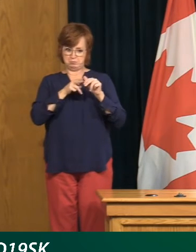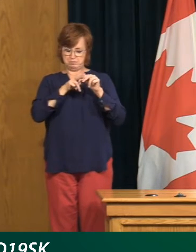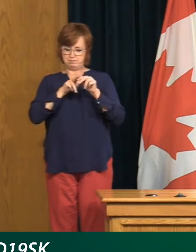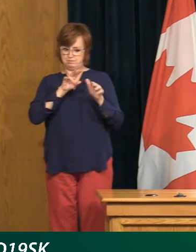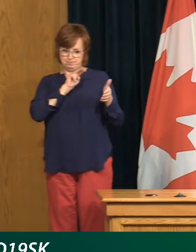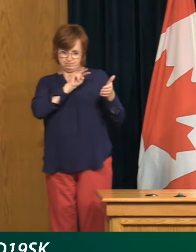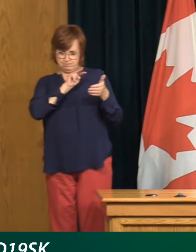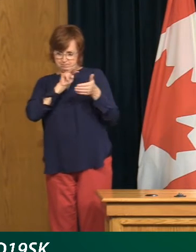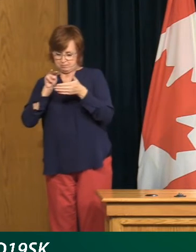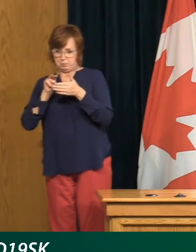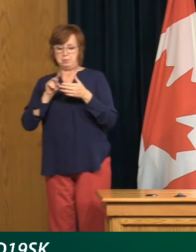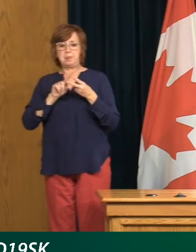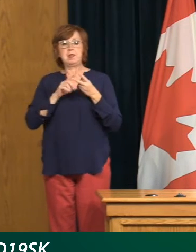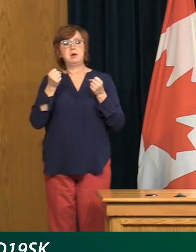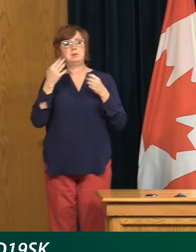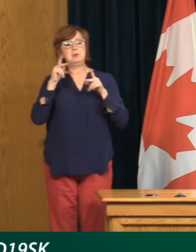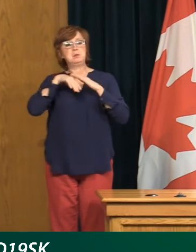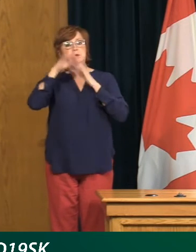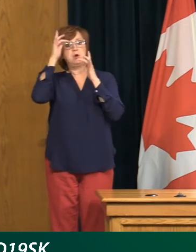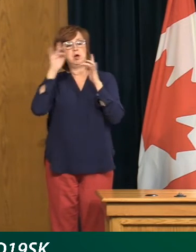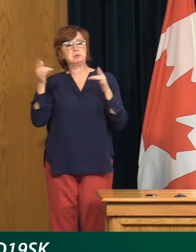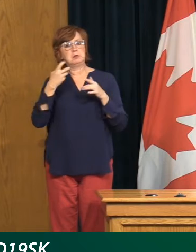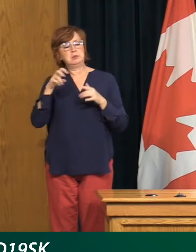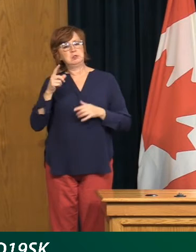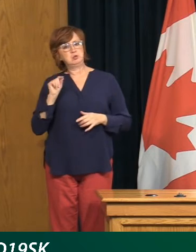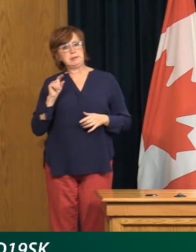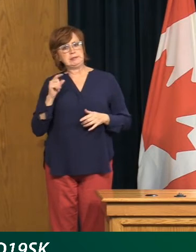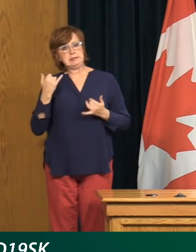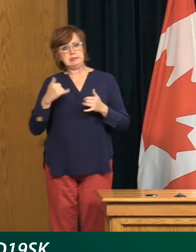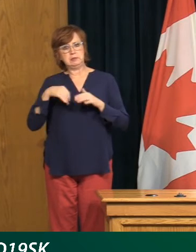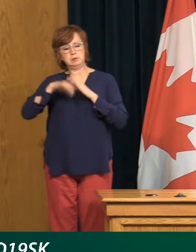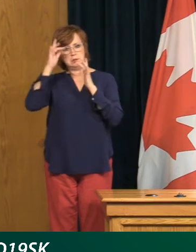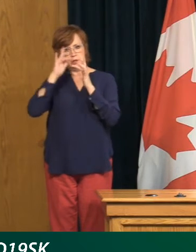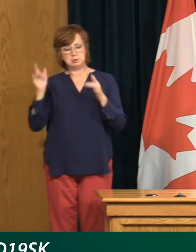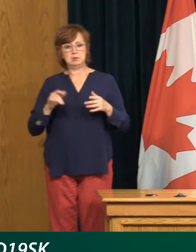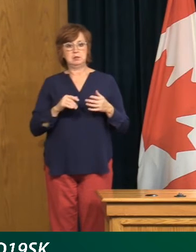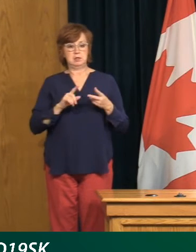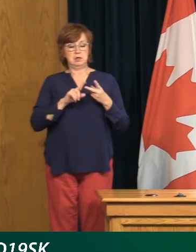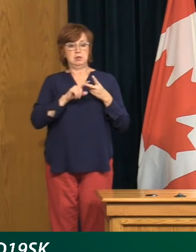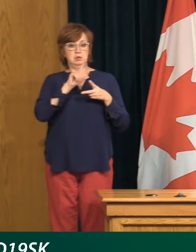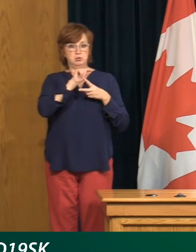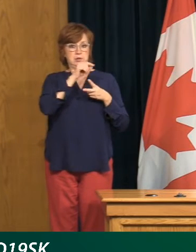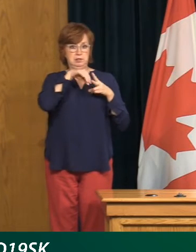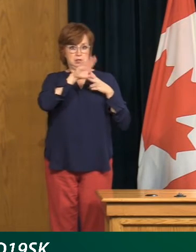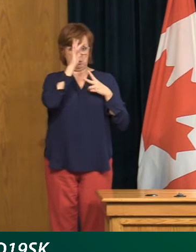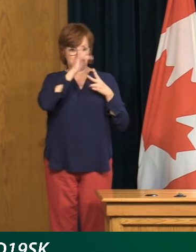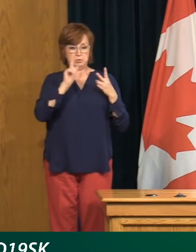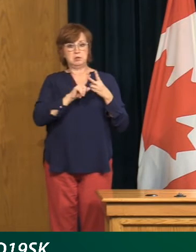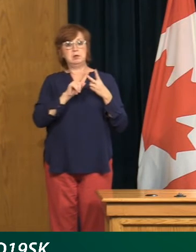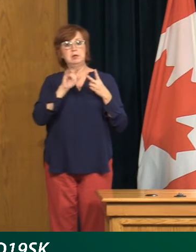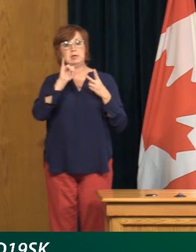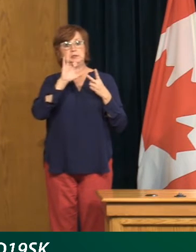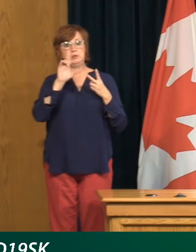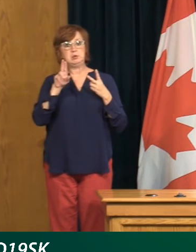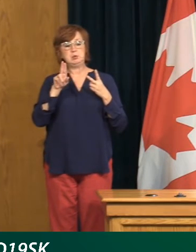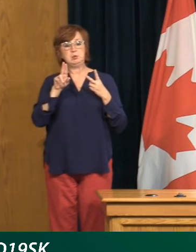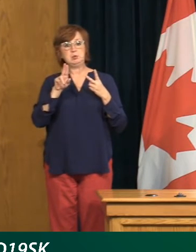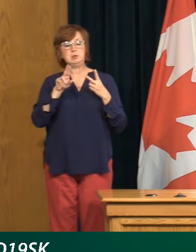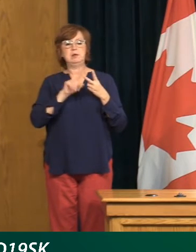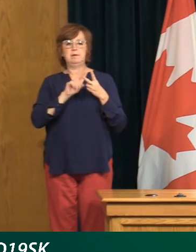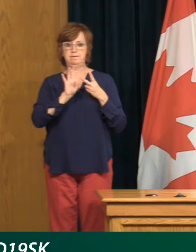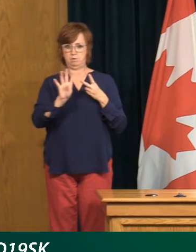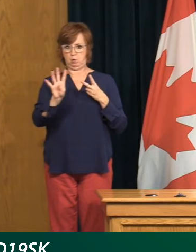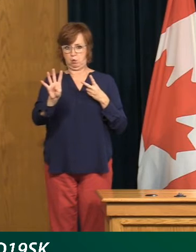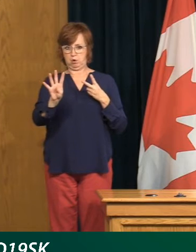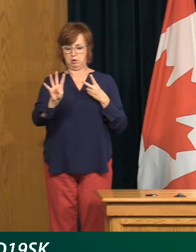also are slowly trending upwards with 20 cases now in hospitals, including four in ICU. And if we look at our average case